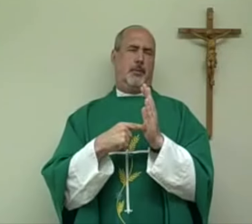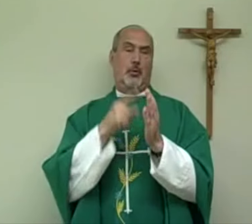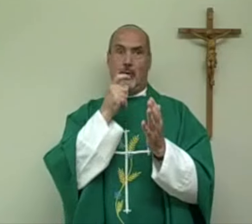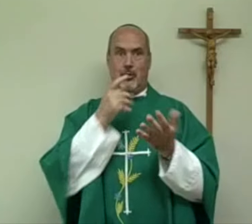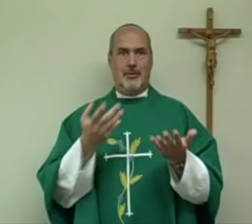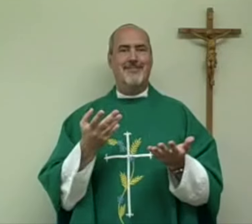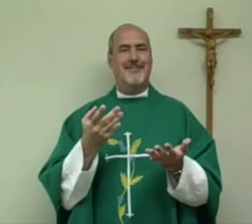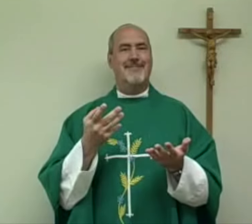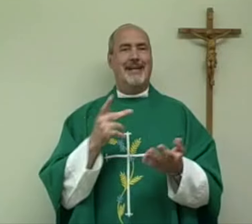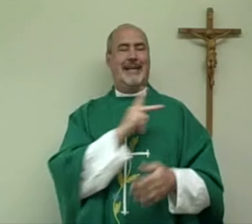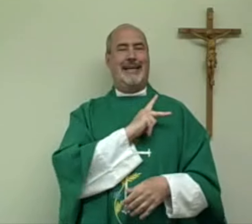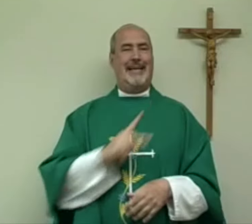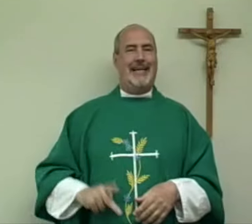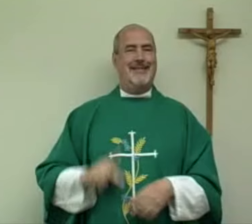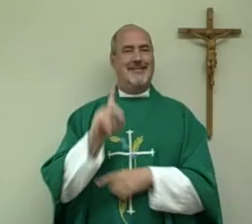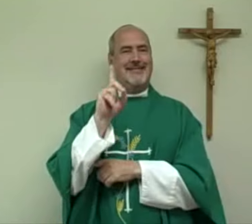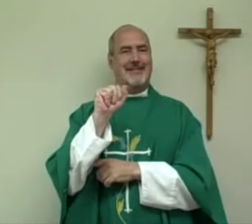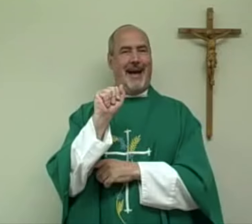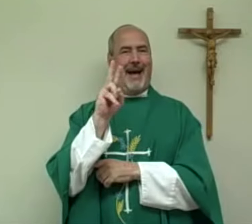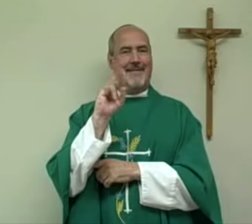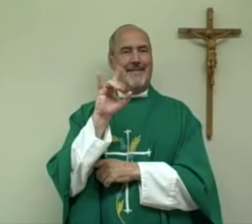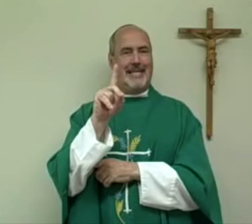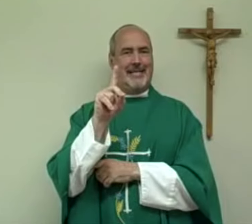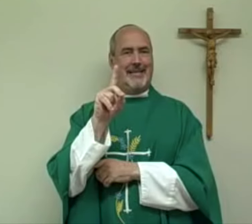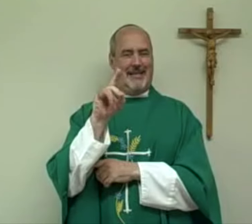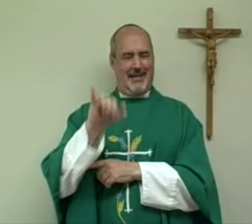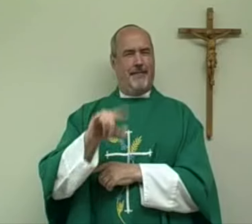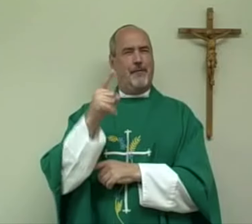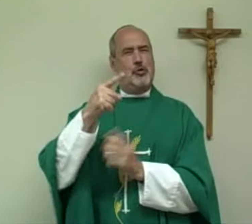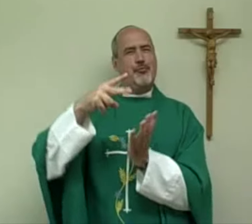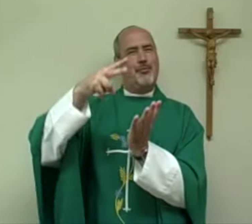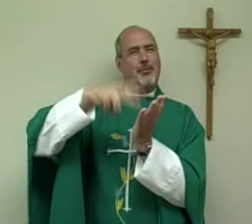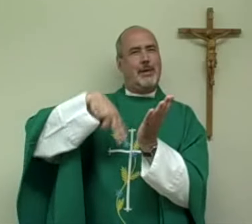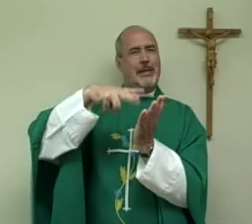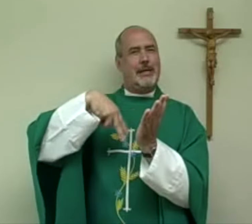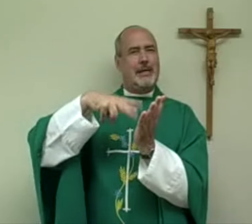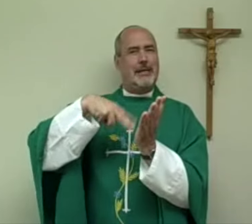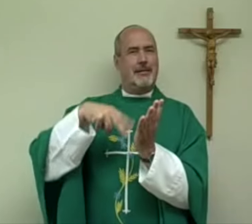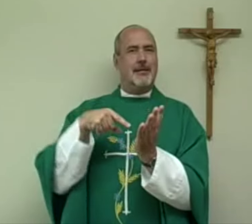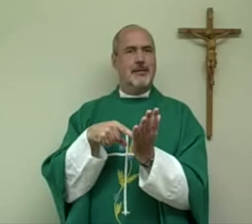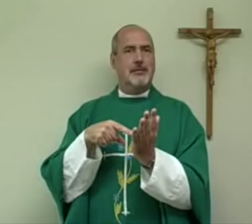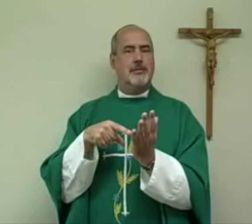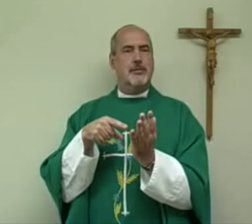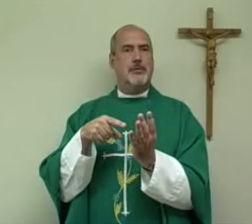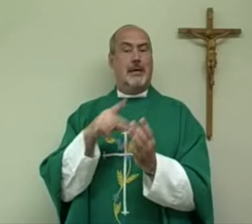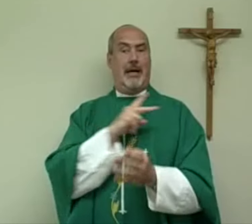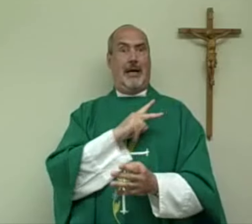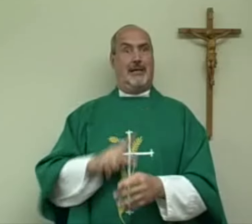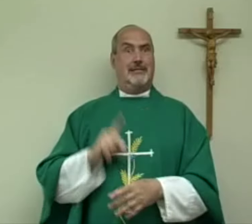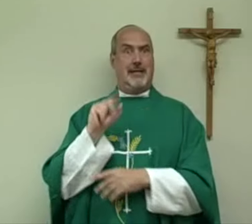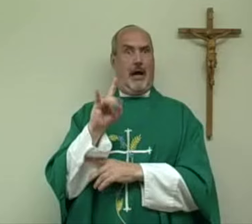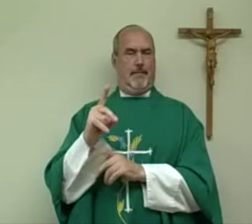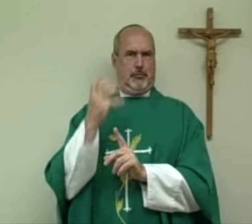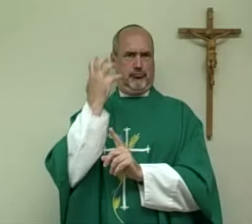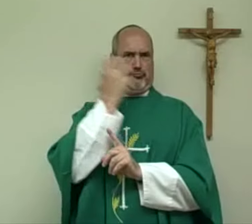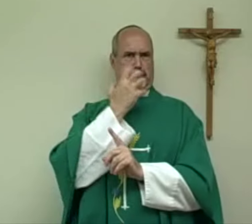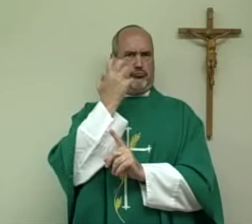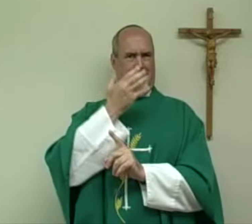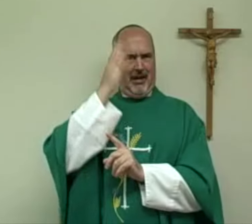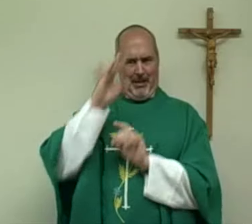Today's gospel is a good example. In the reading, King David is mentioned, and